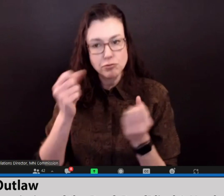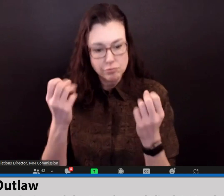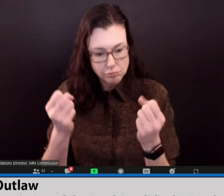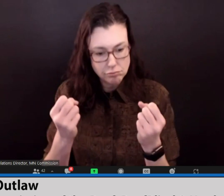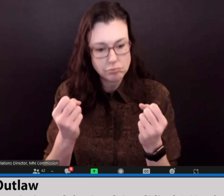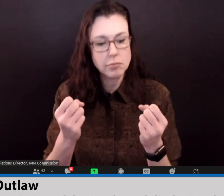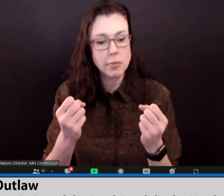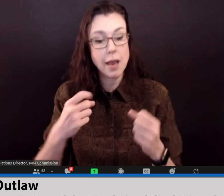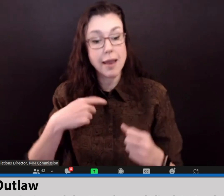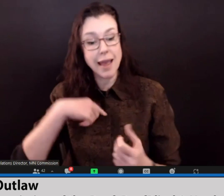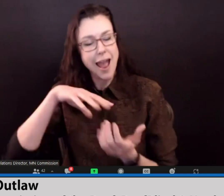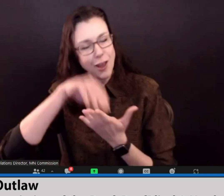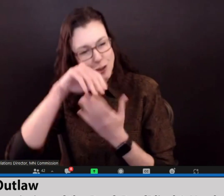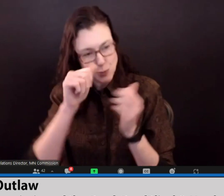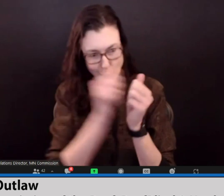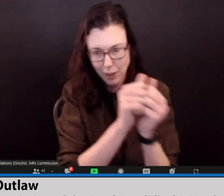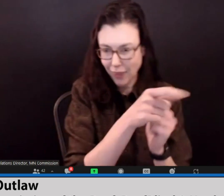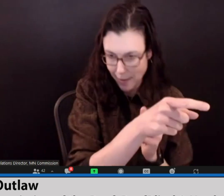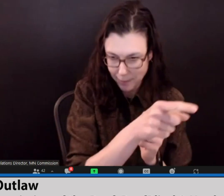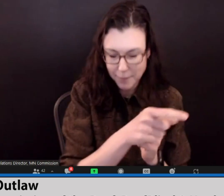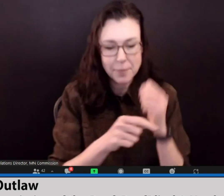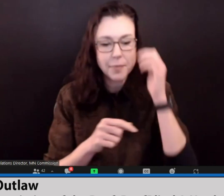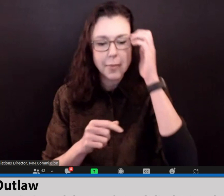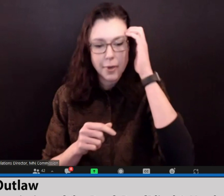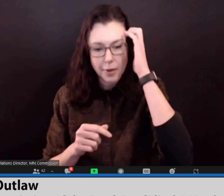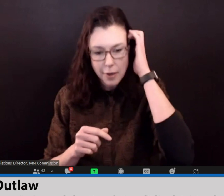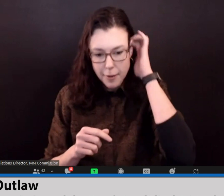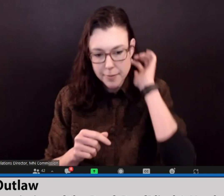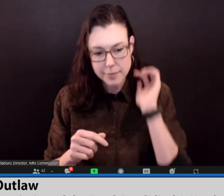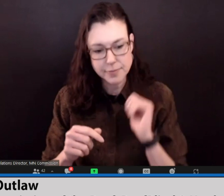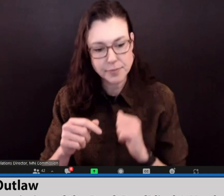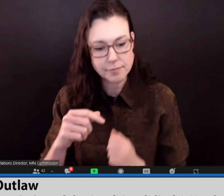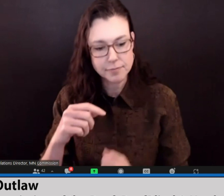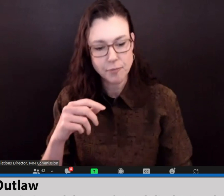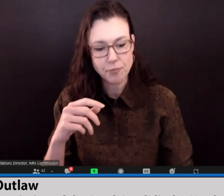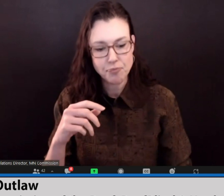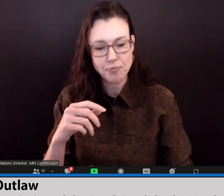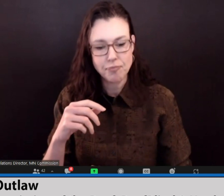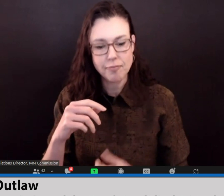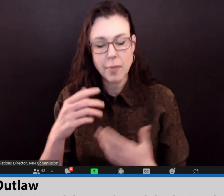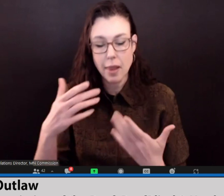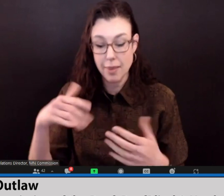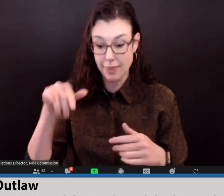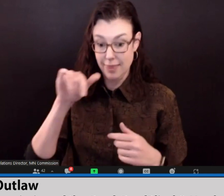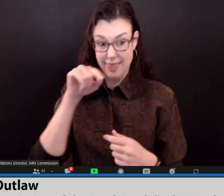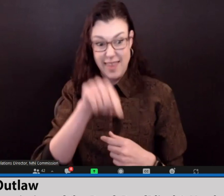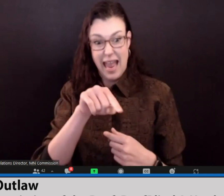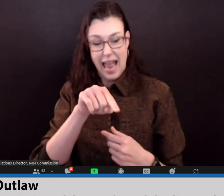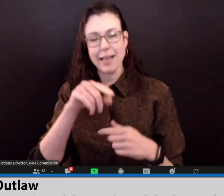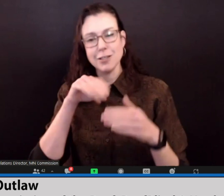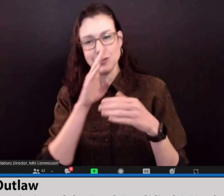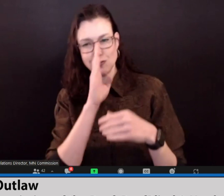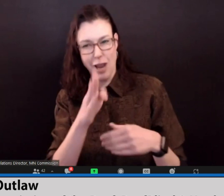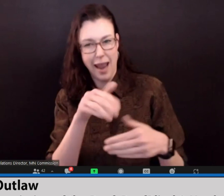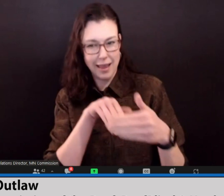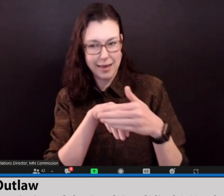parents learned sign language and I learned along with them. This direct